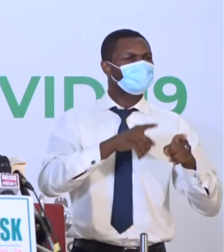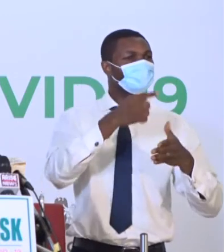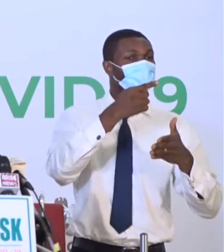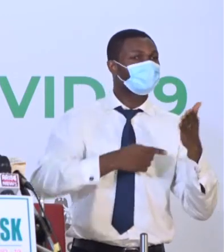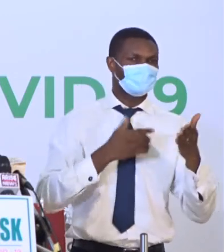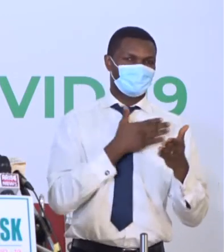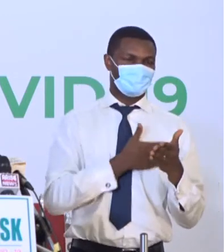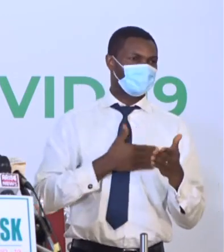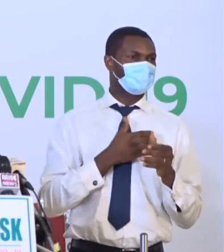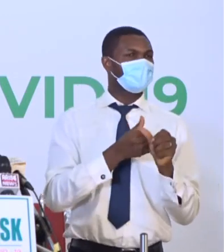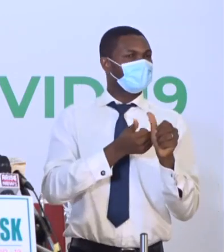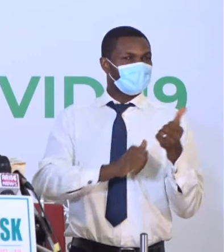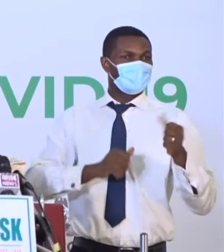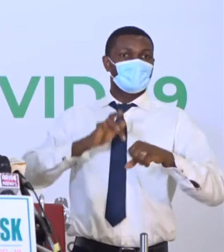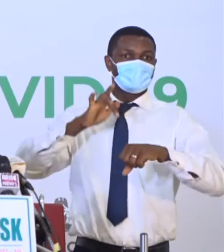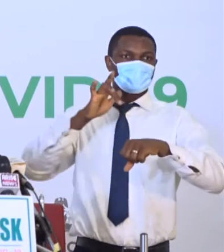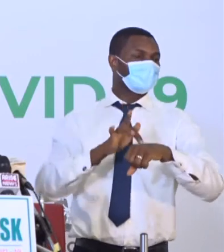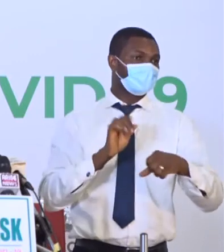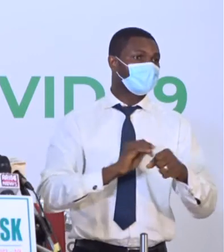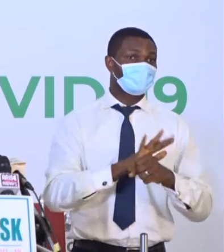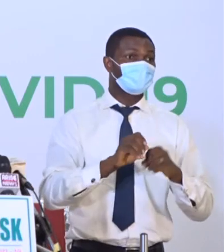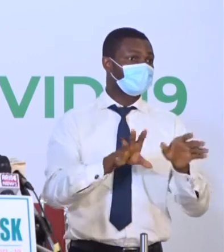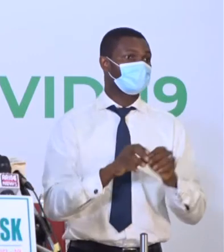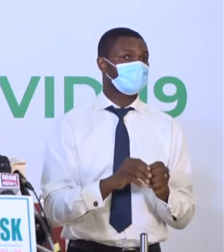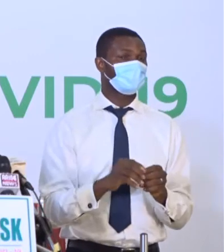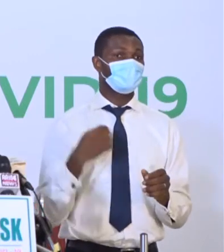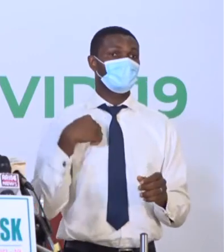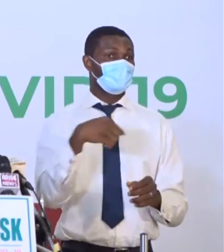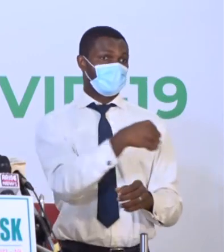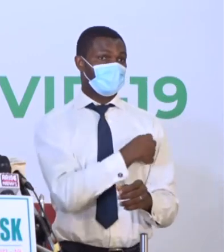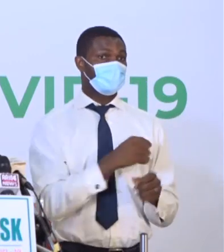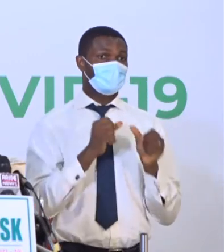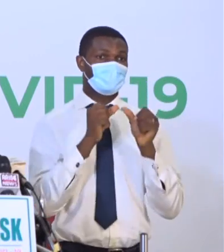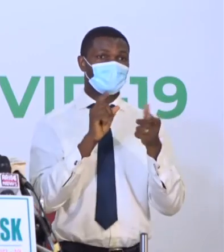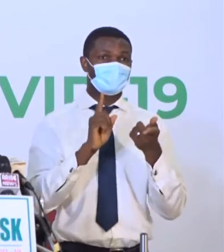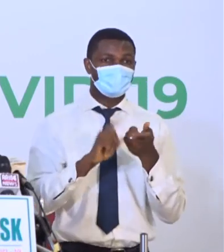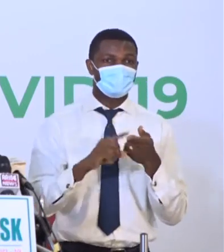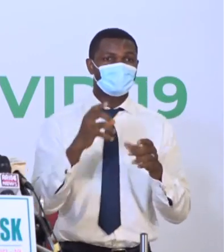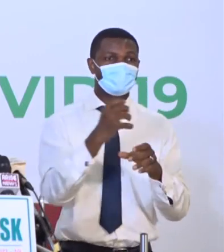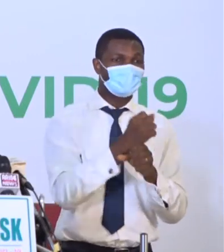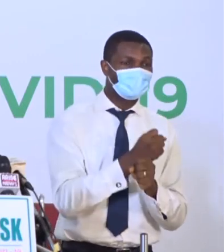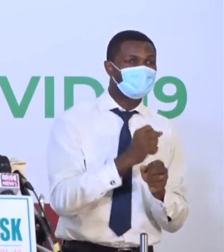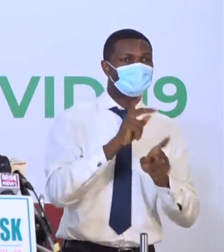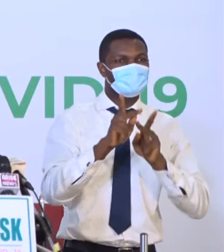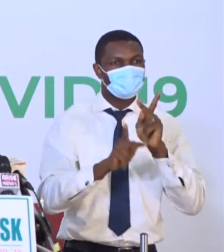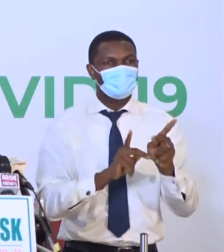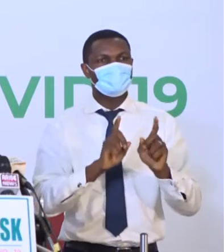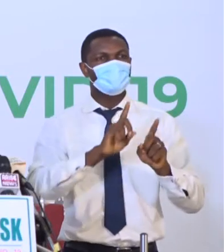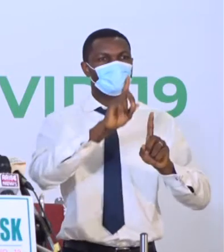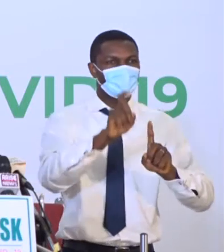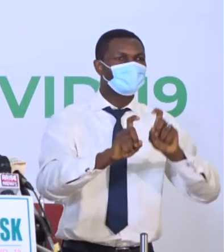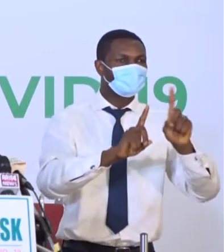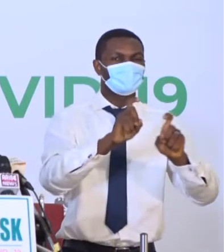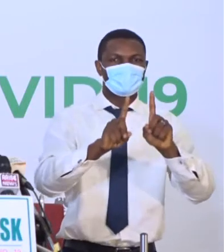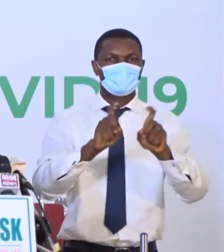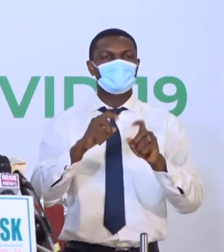The presidential task force has continued to receive inquiries about the issue of testing before travelling out